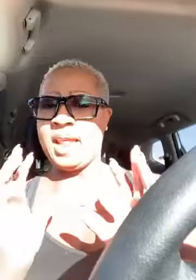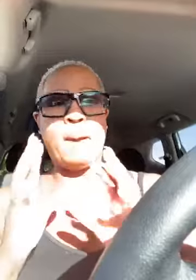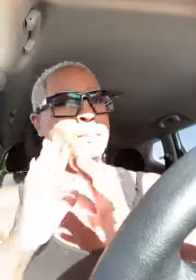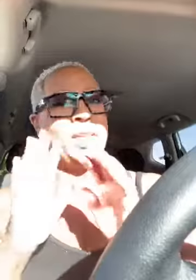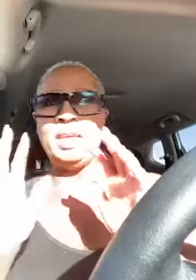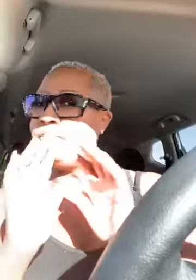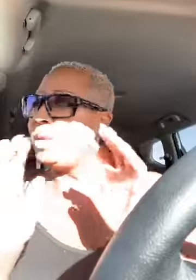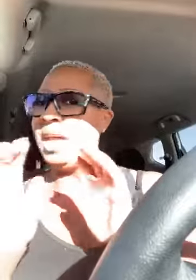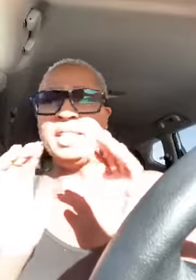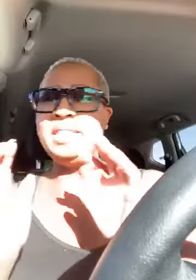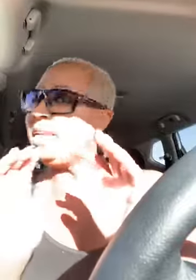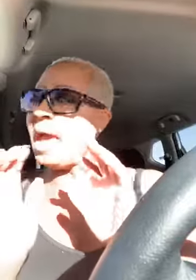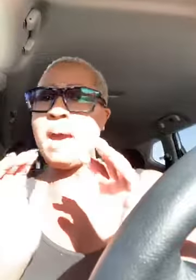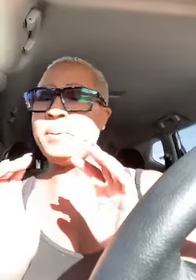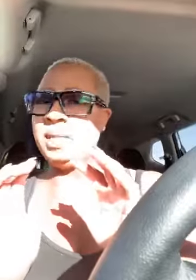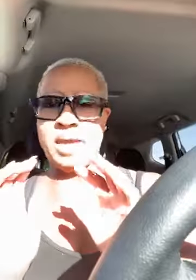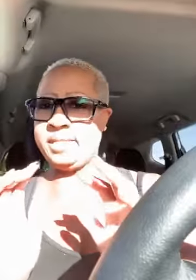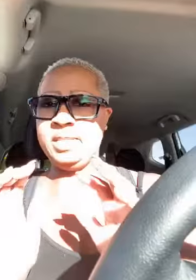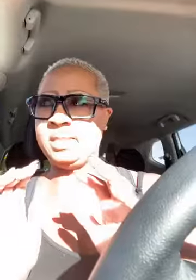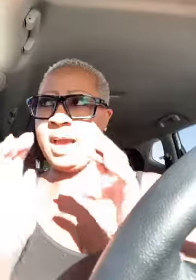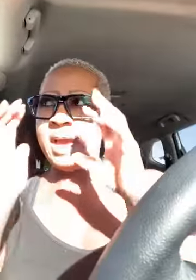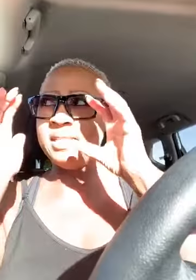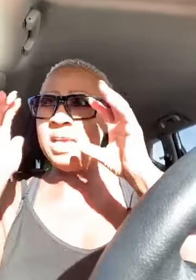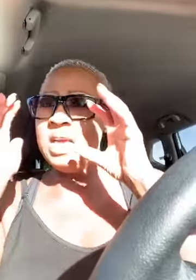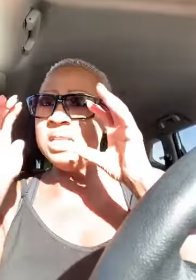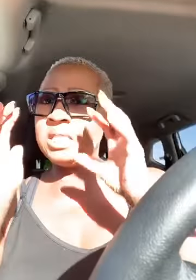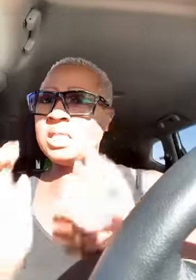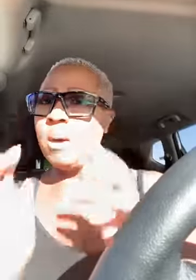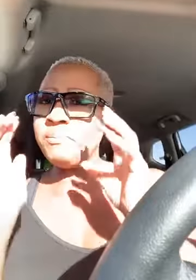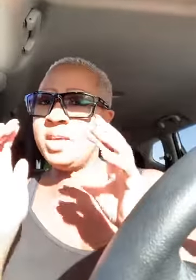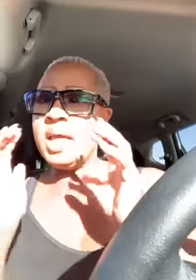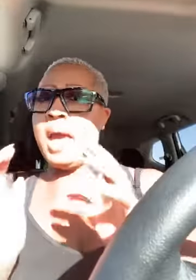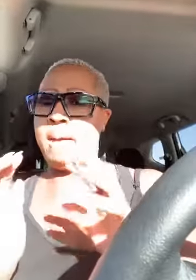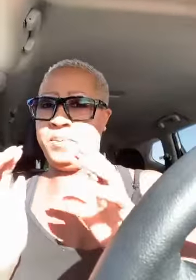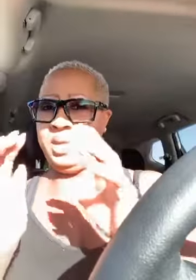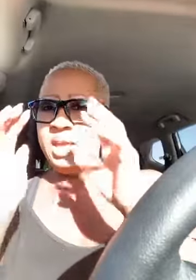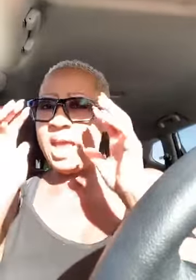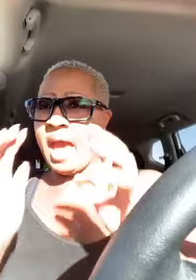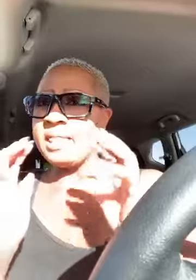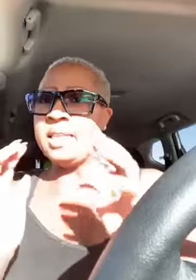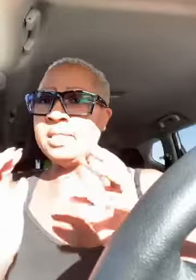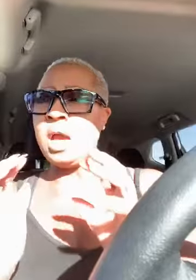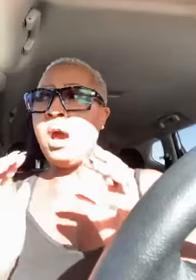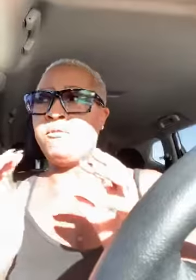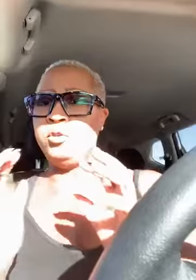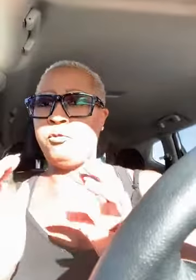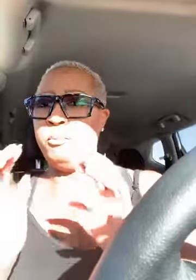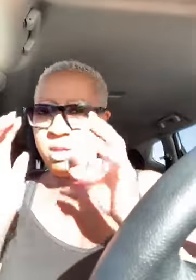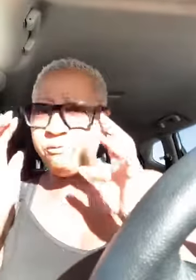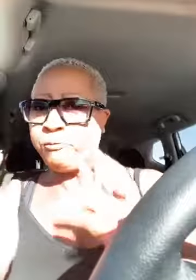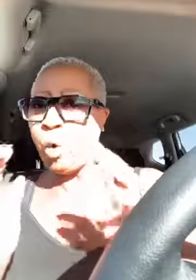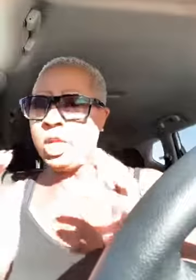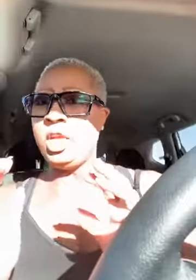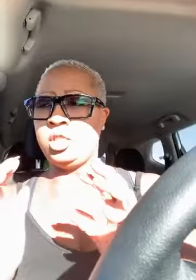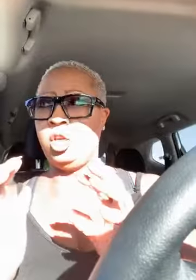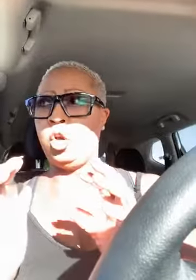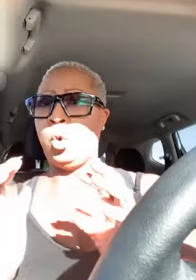had happened but it it didn't happen like this guys something happened at this conference for me four years ago